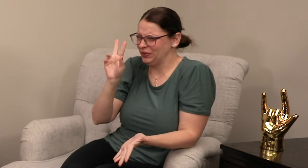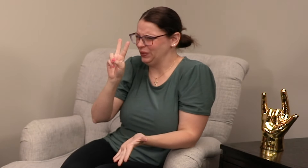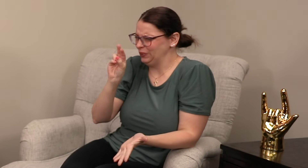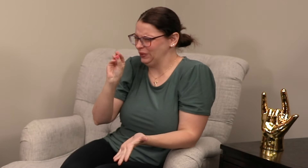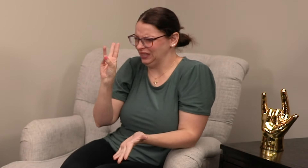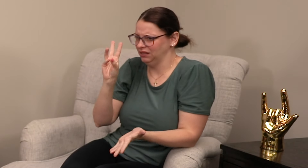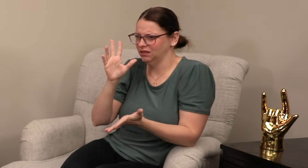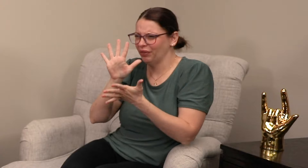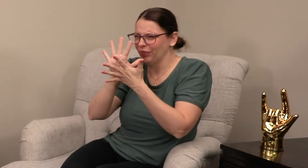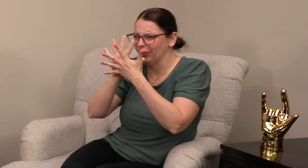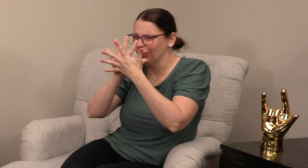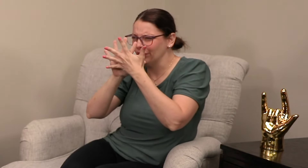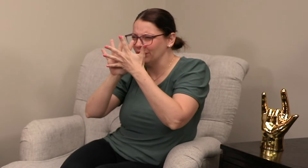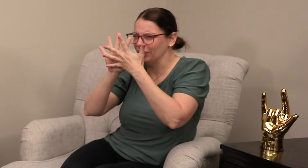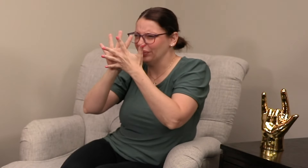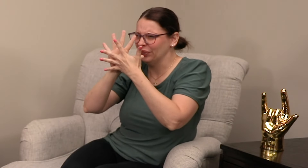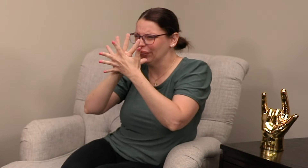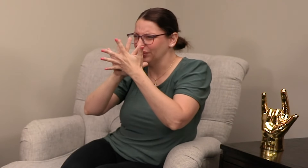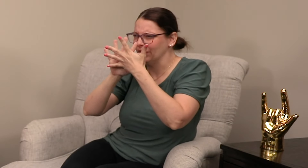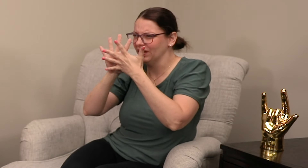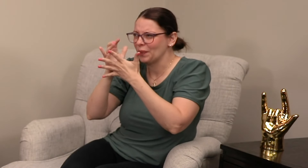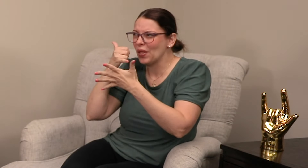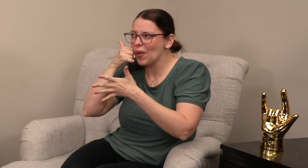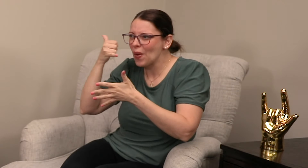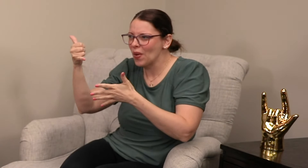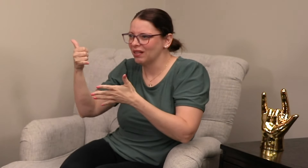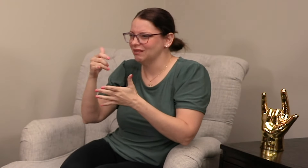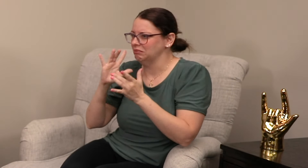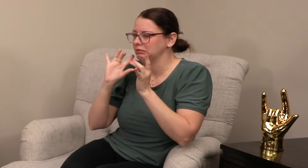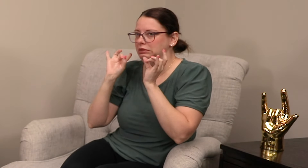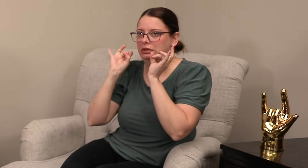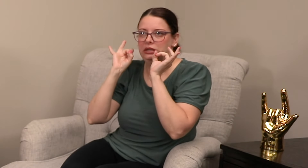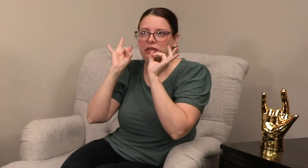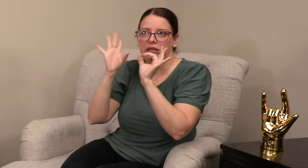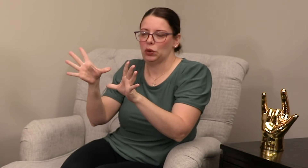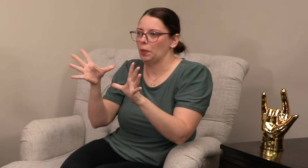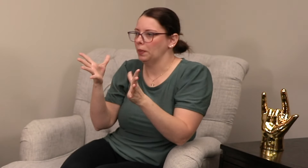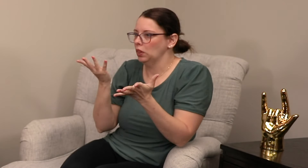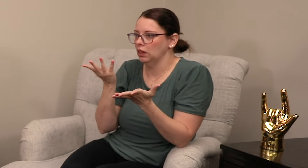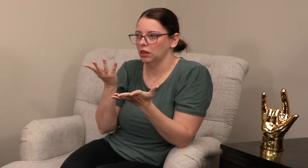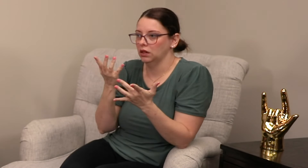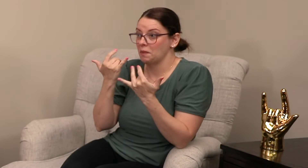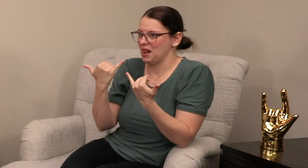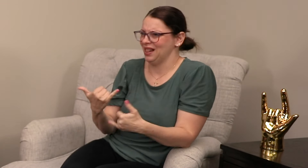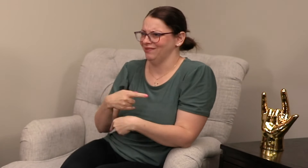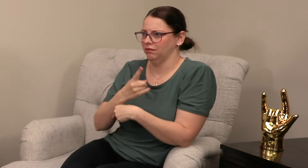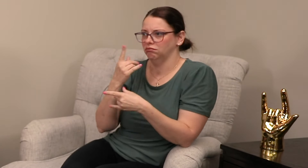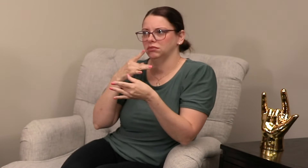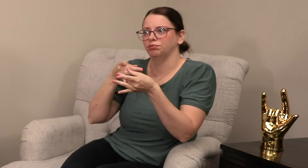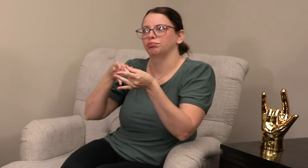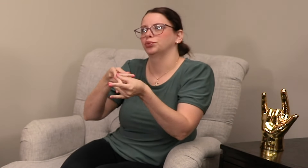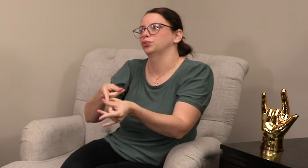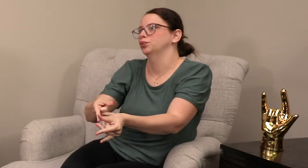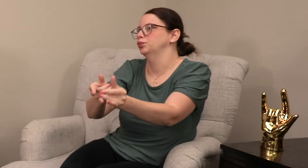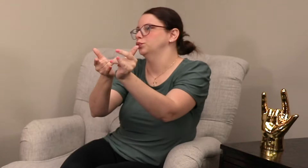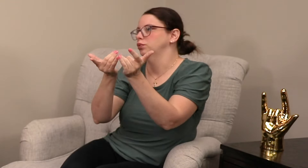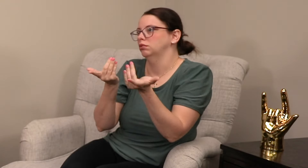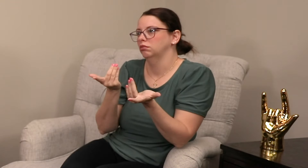you know, what, 2005, 2006 was so blurry and grainy. Trying to make a call was just terrible. Today, oh, so